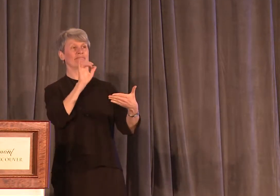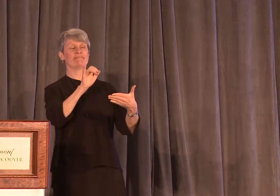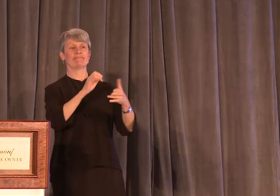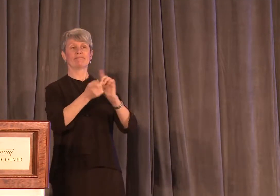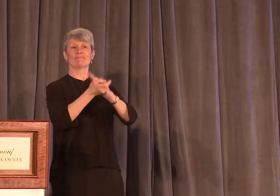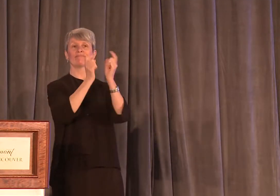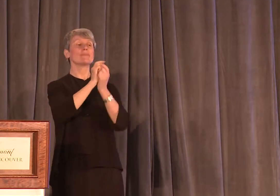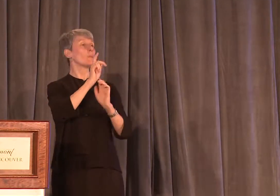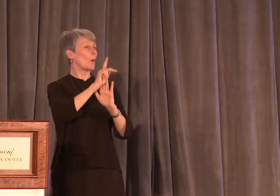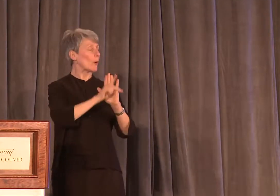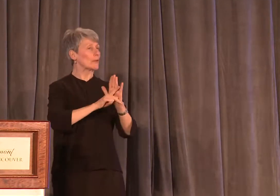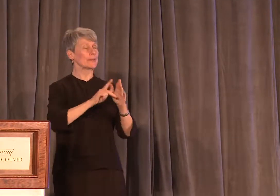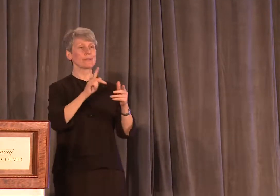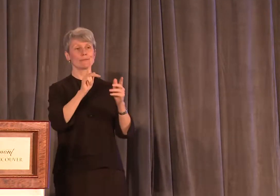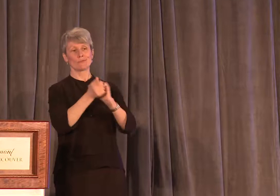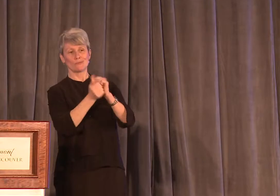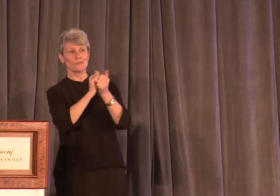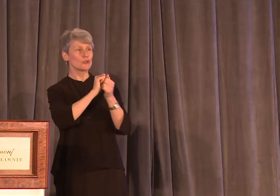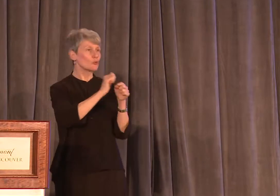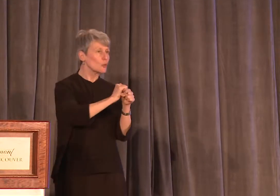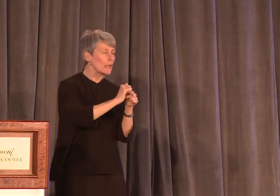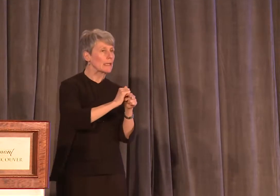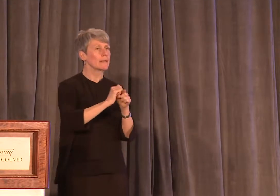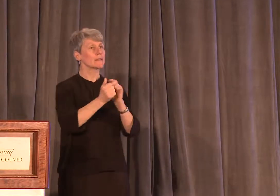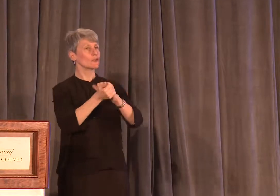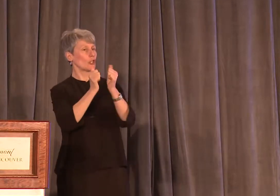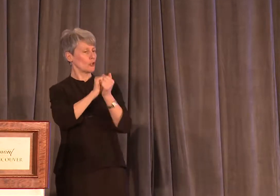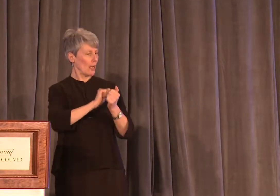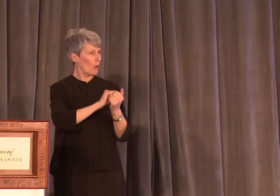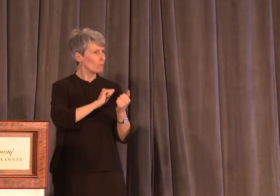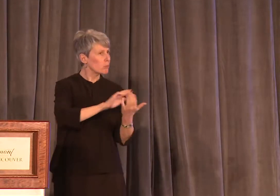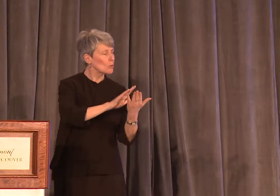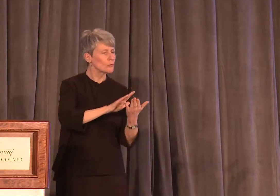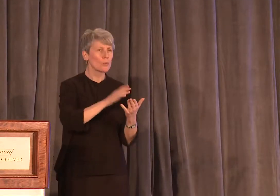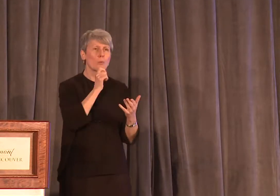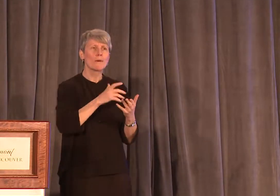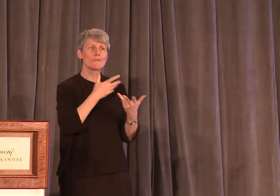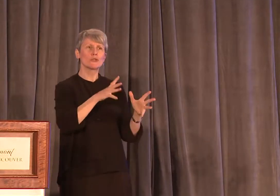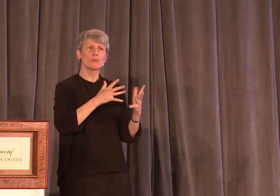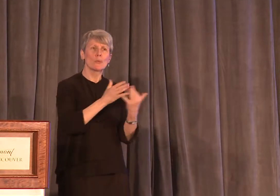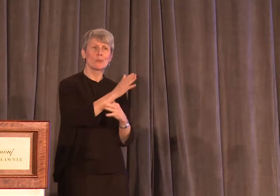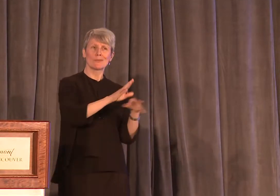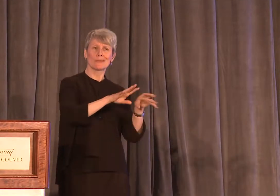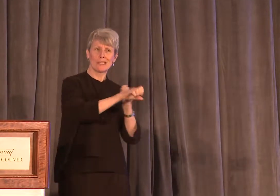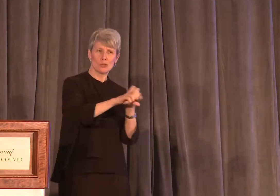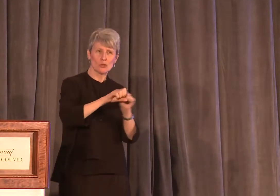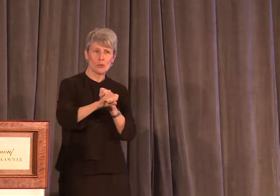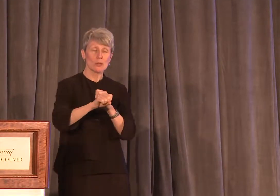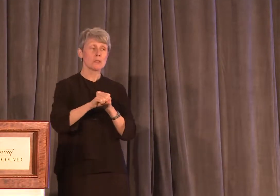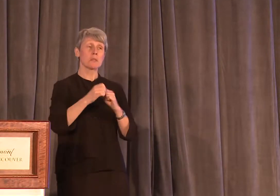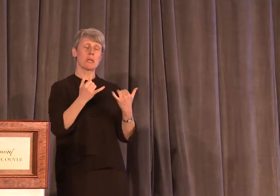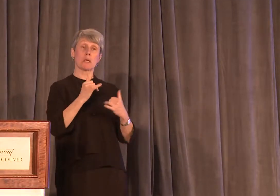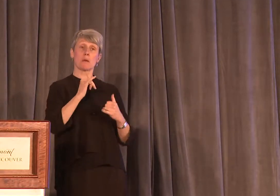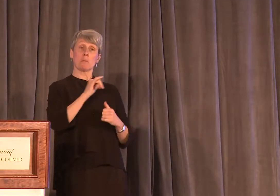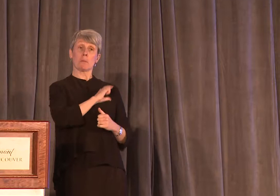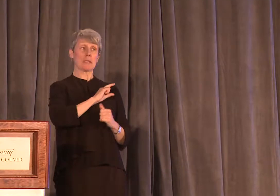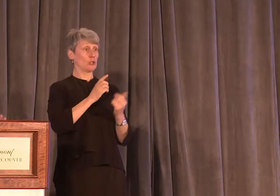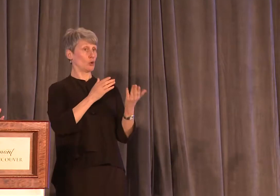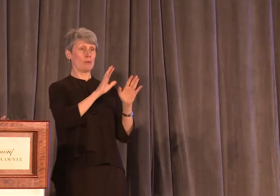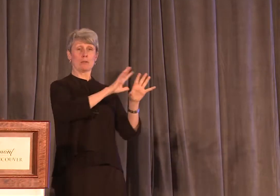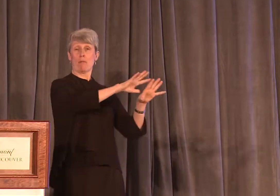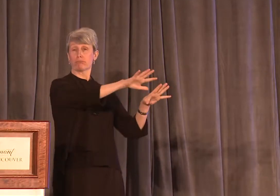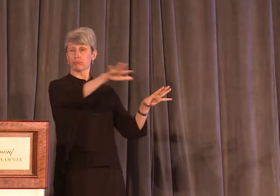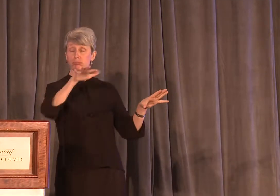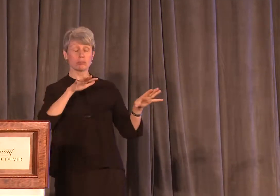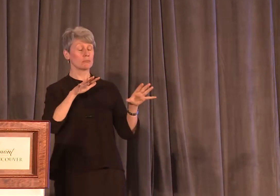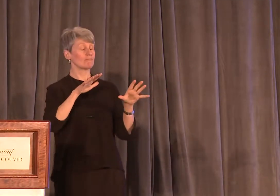practices around sexual assault. Police services are now vowing to review like tens